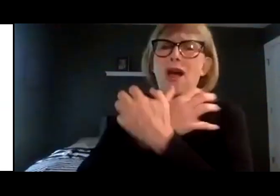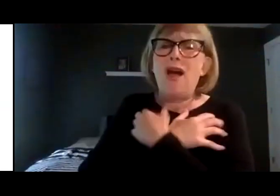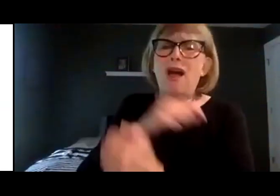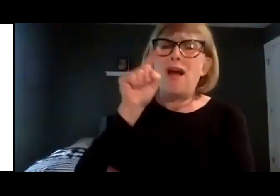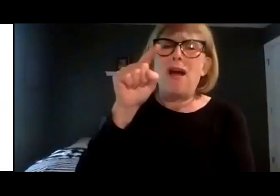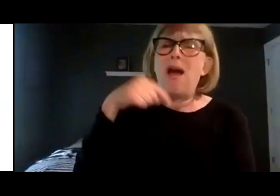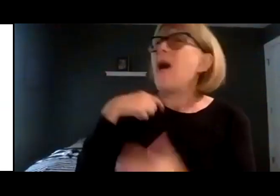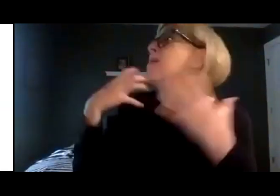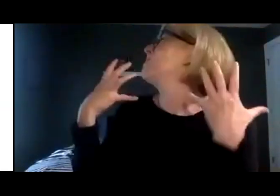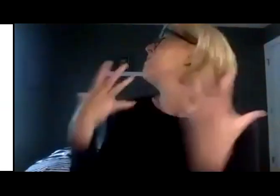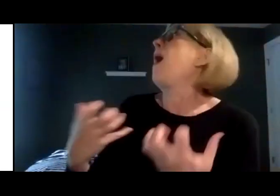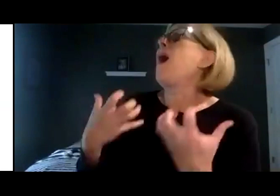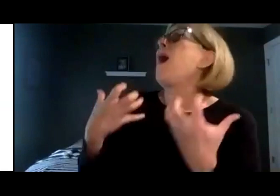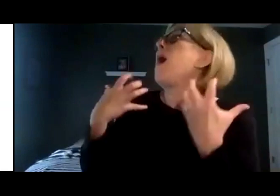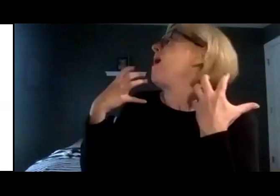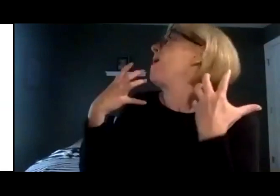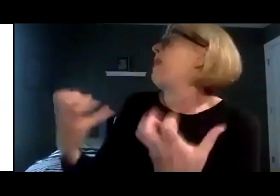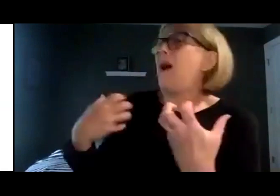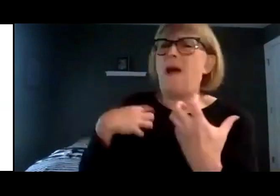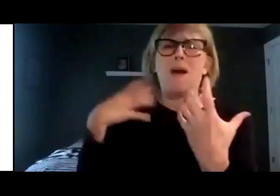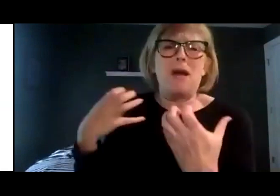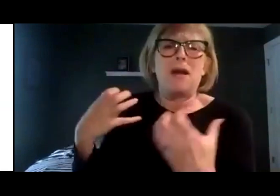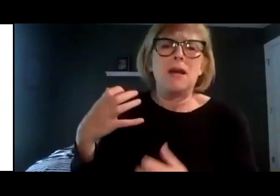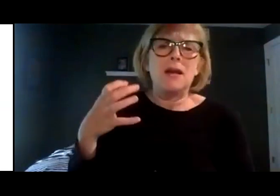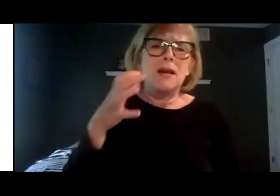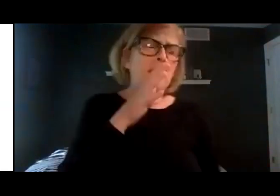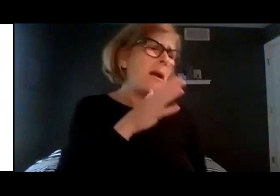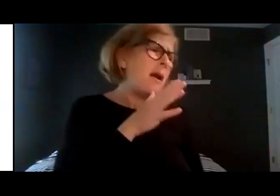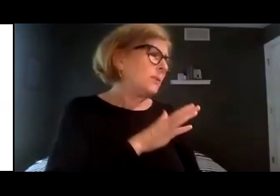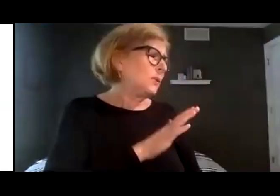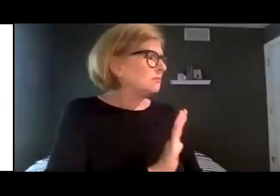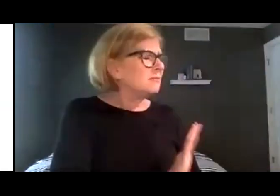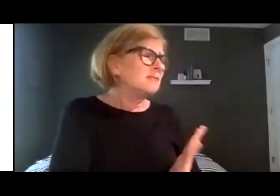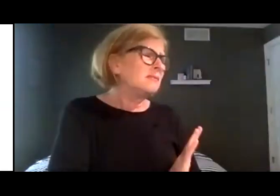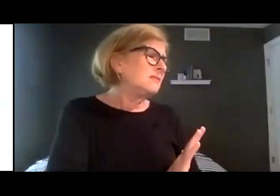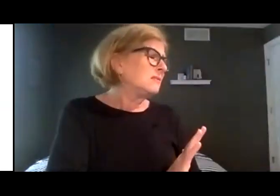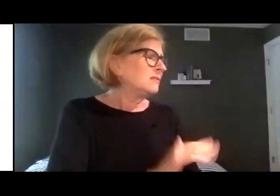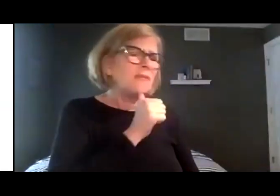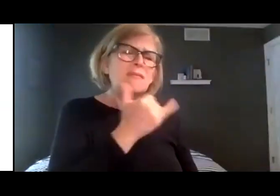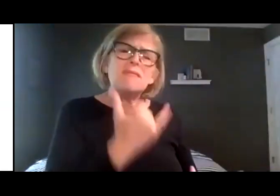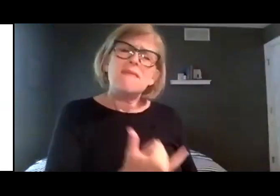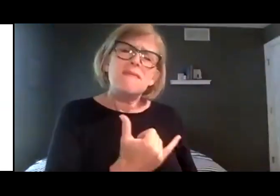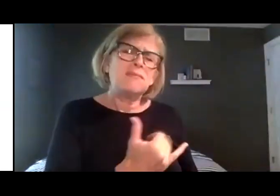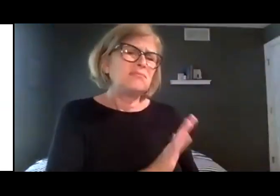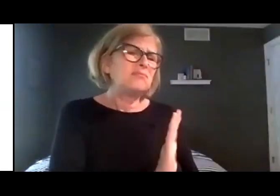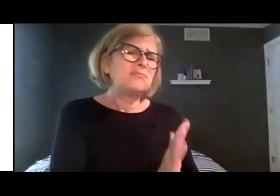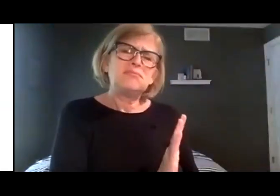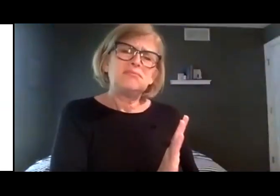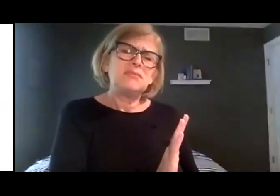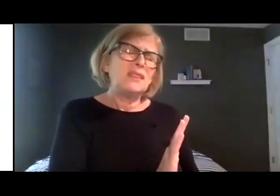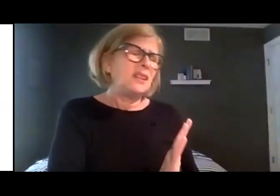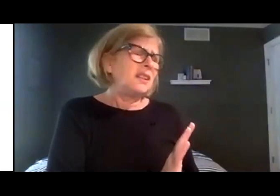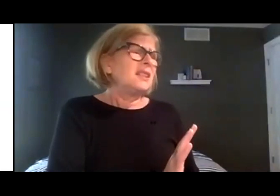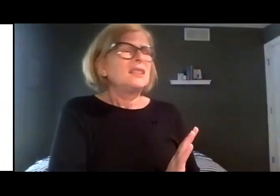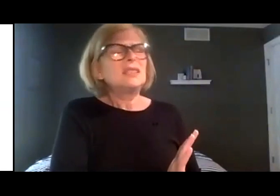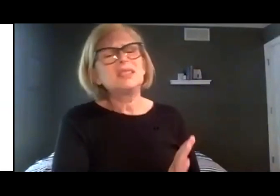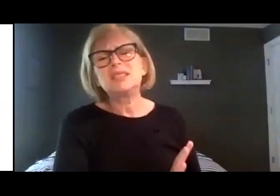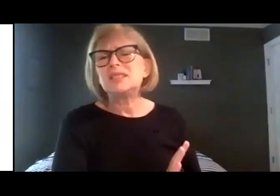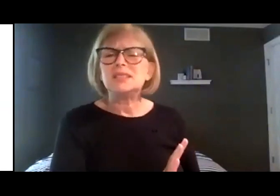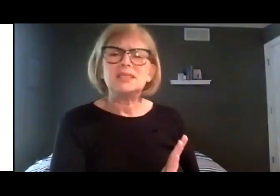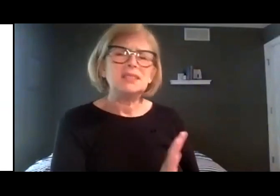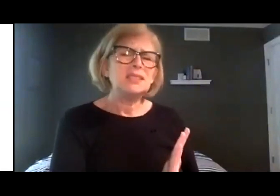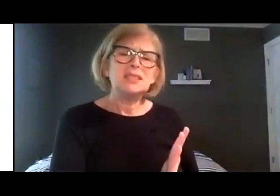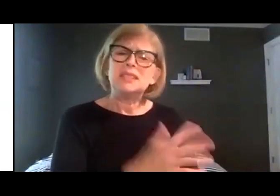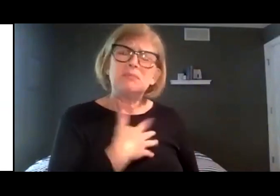Not today, dear, her mother sighed. I've spent too much already. Besides, he